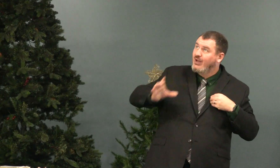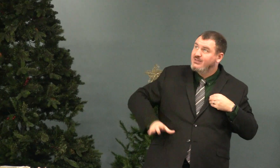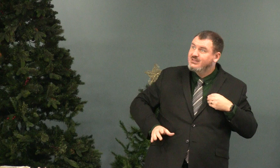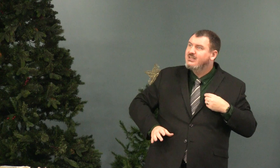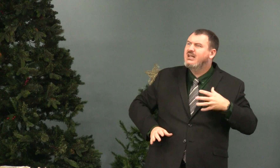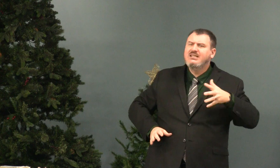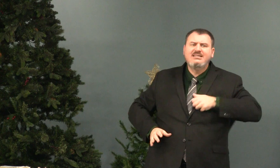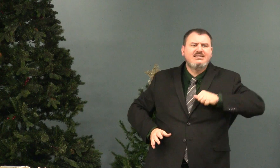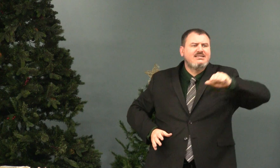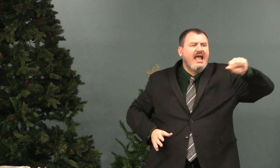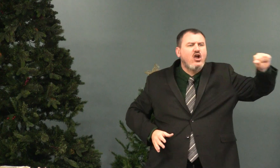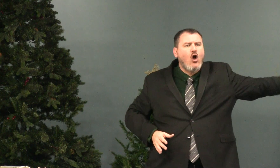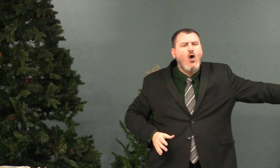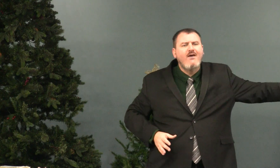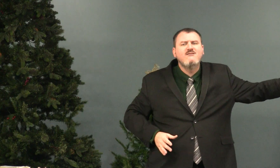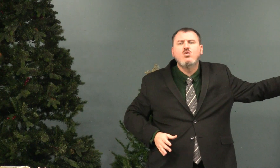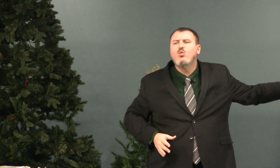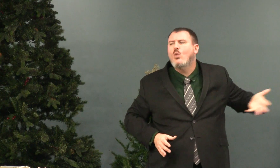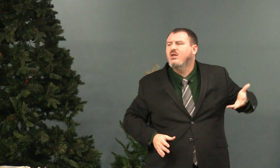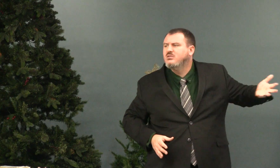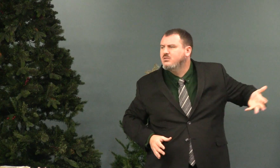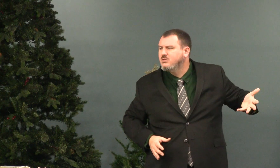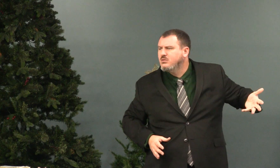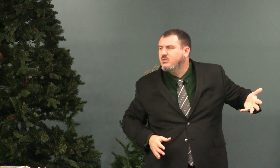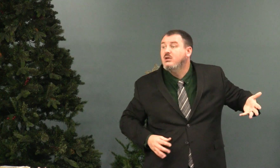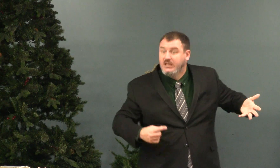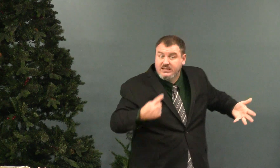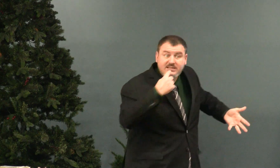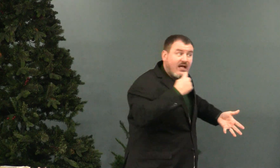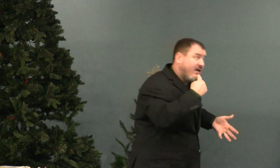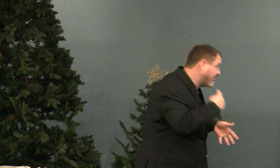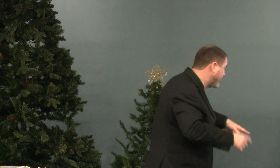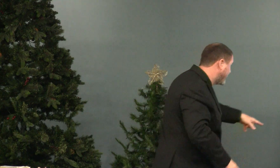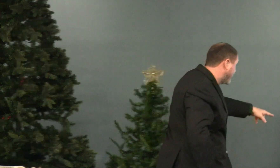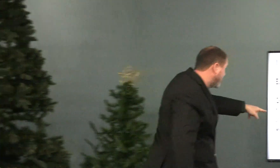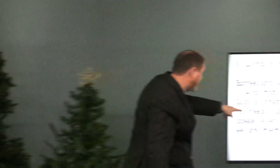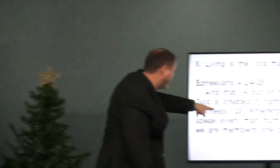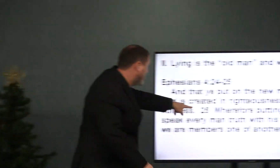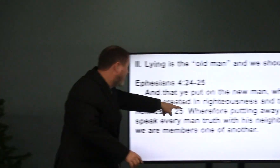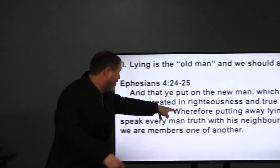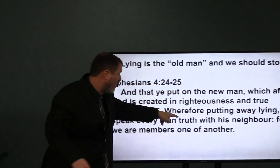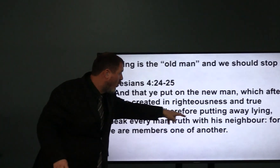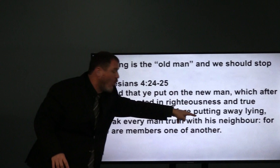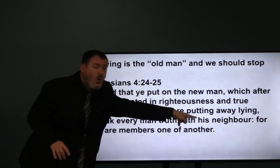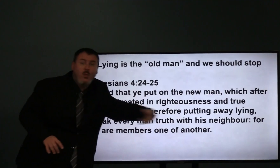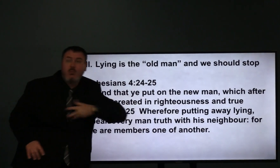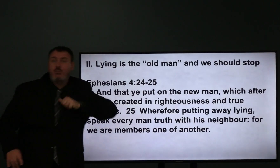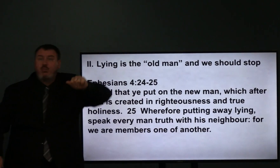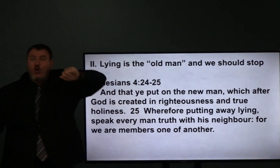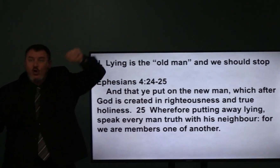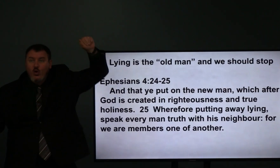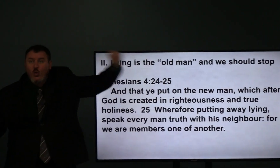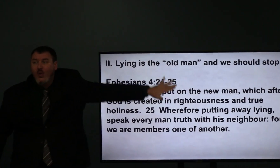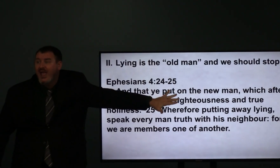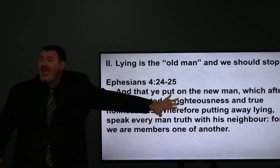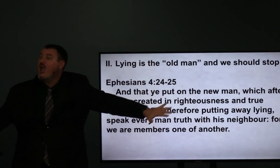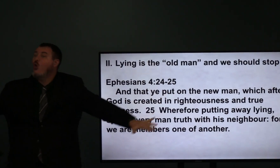put away what? It says putting away